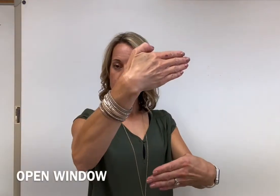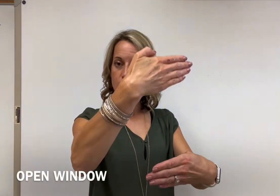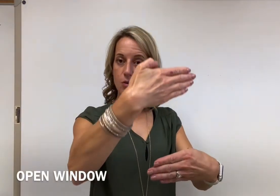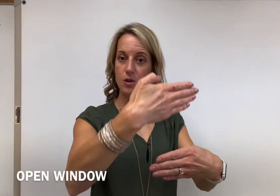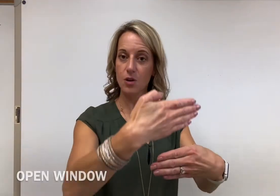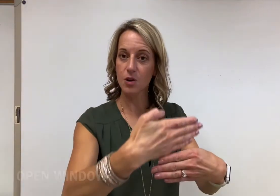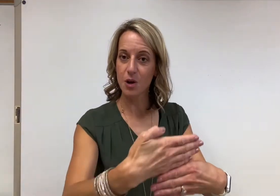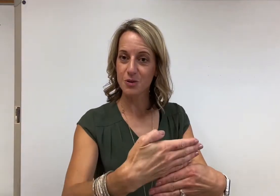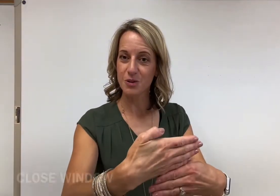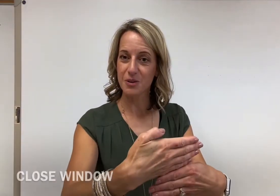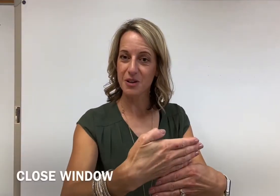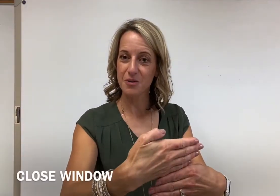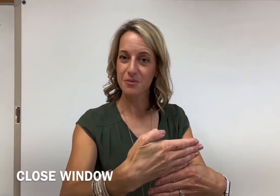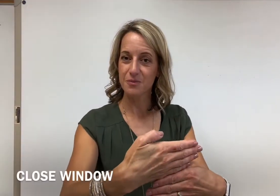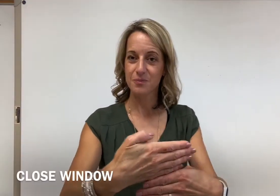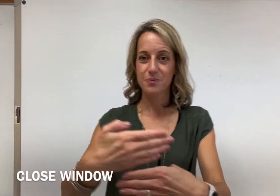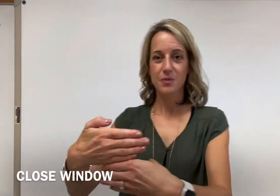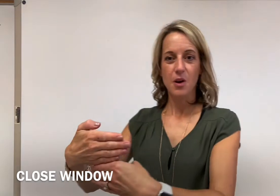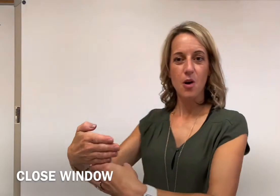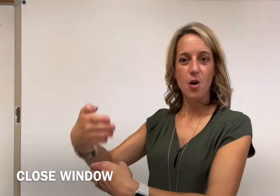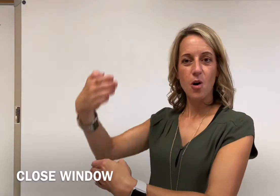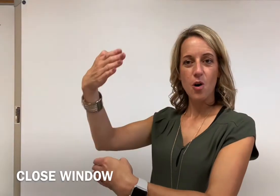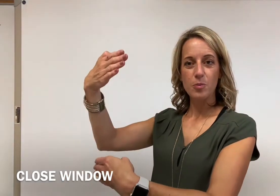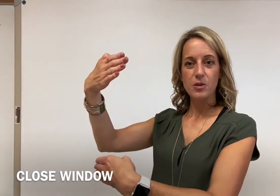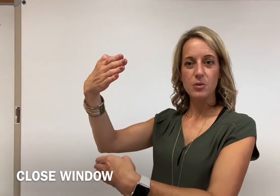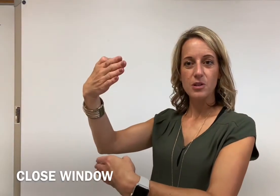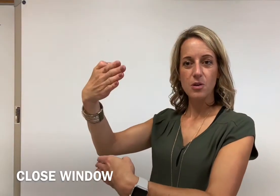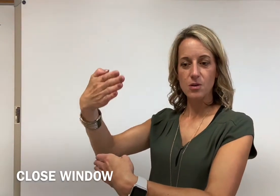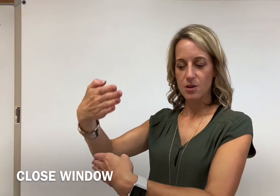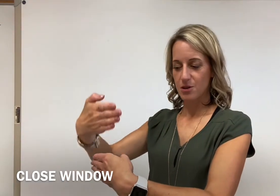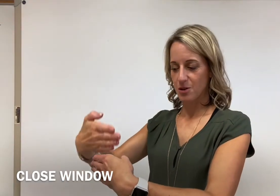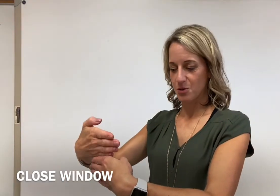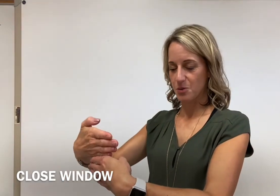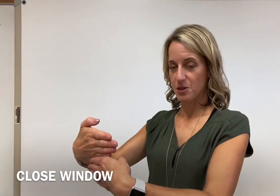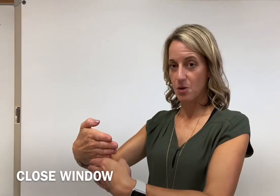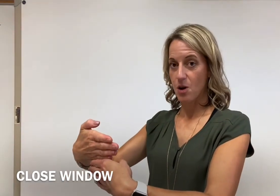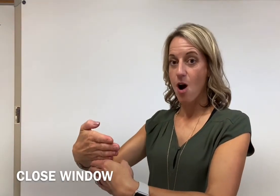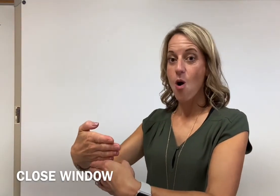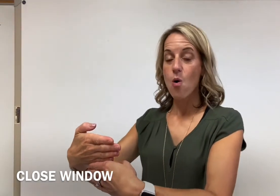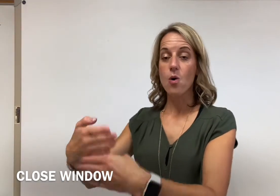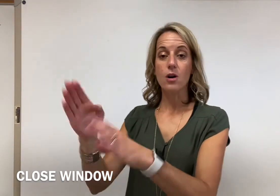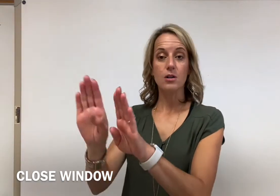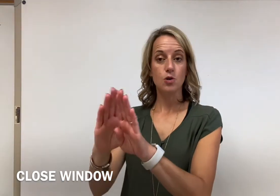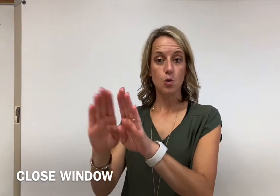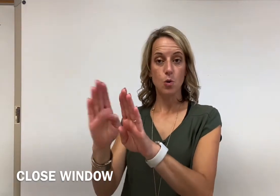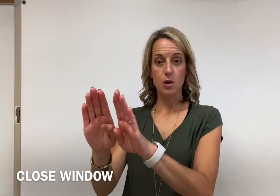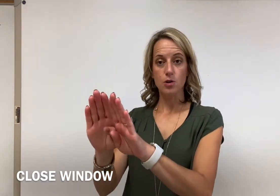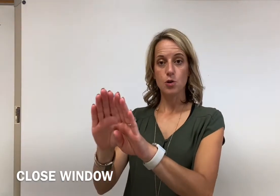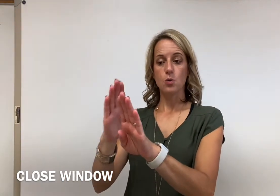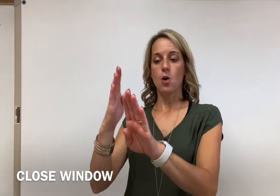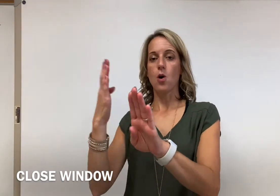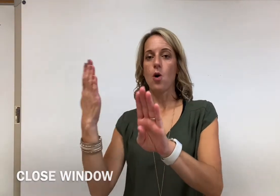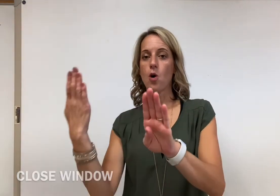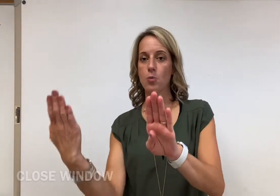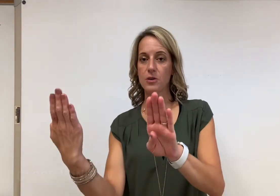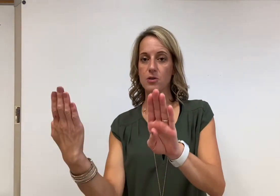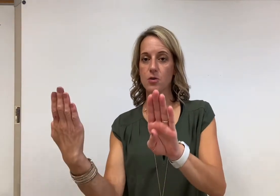or close the window. Open the window. Close the window. Or, door to open the door,